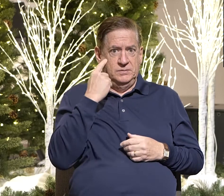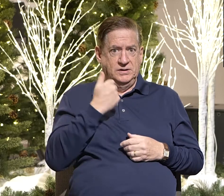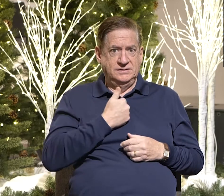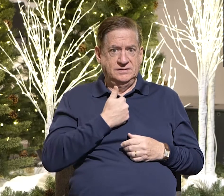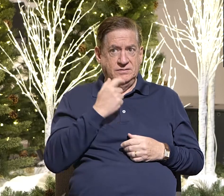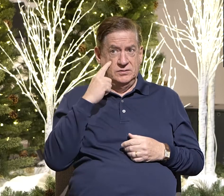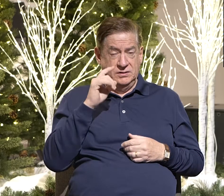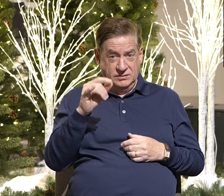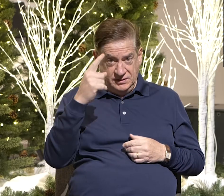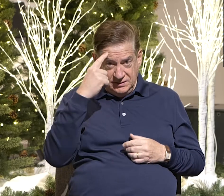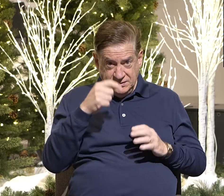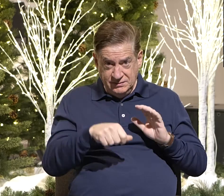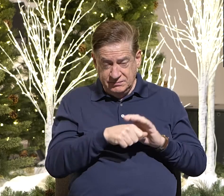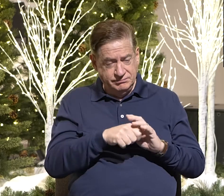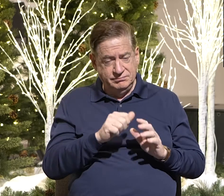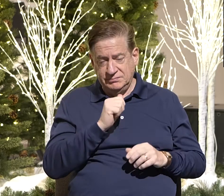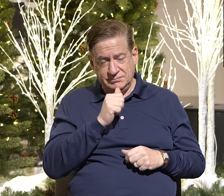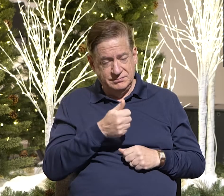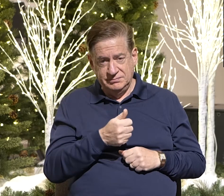You think it's hidden, but it's not.